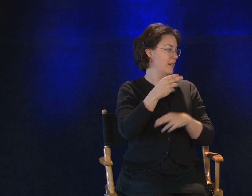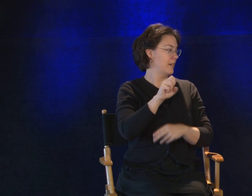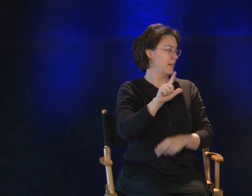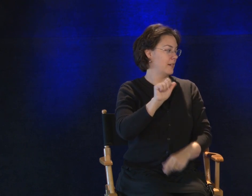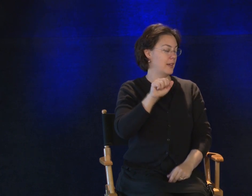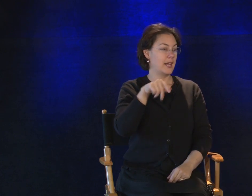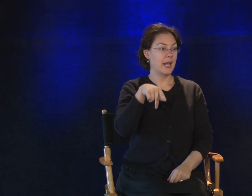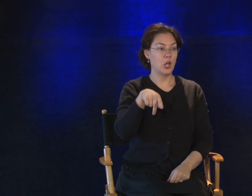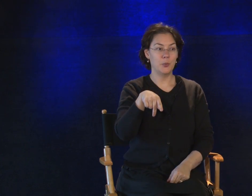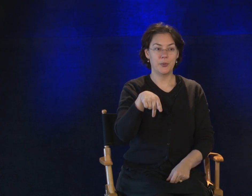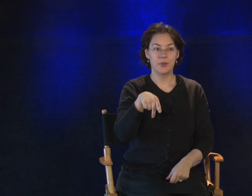Help.